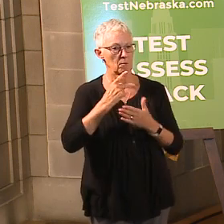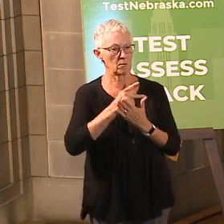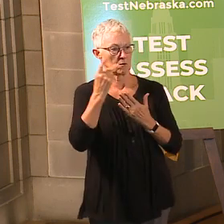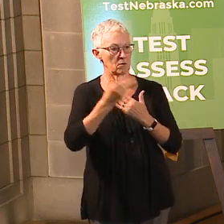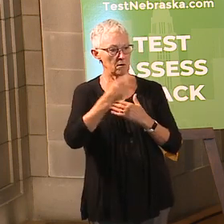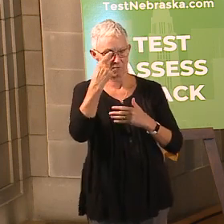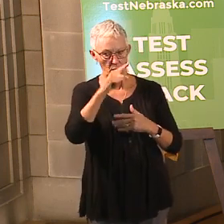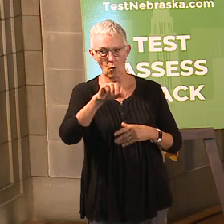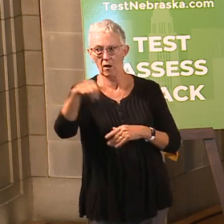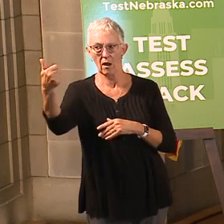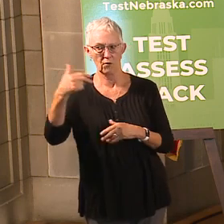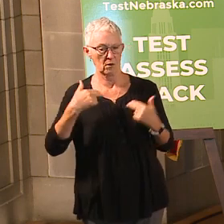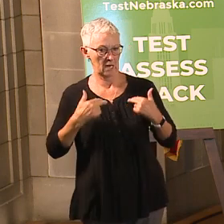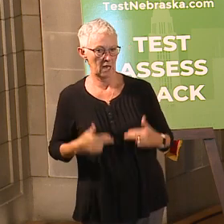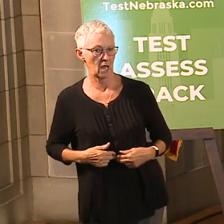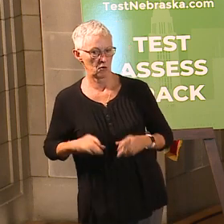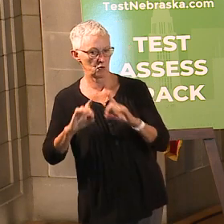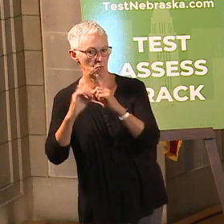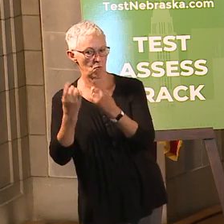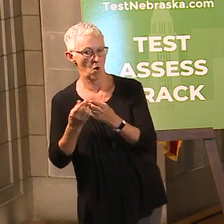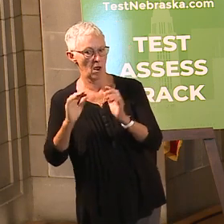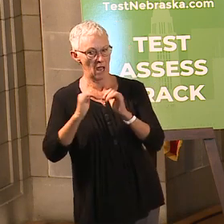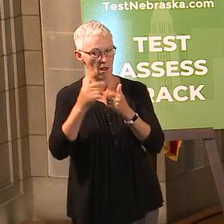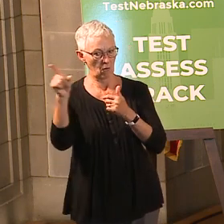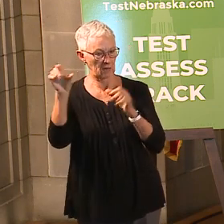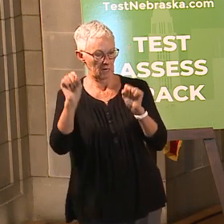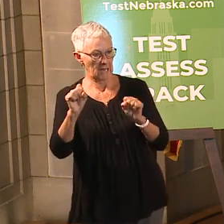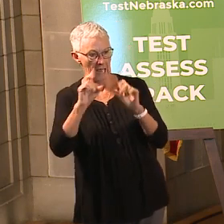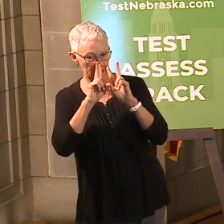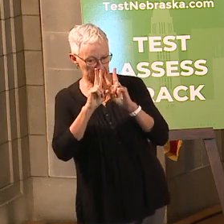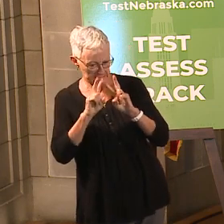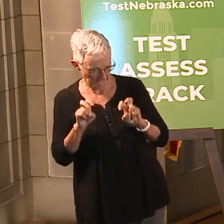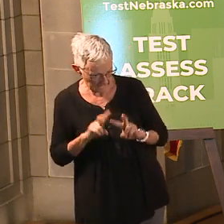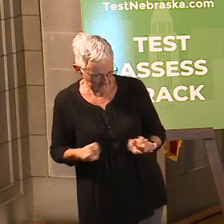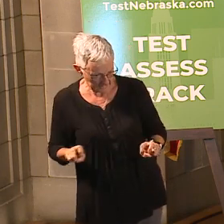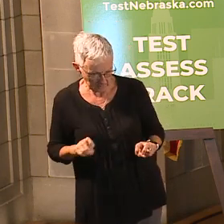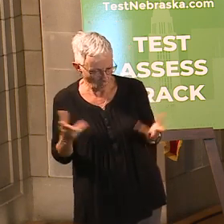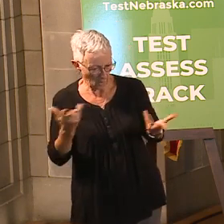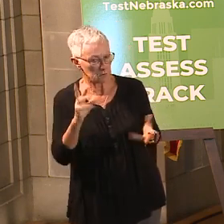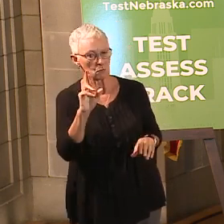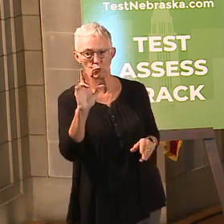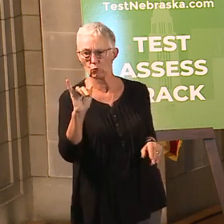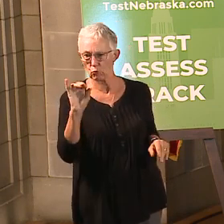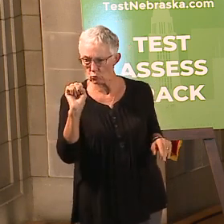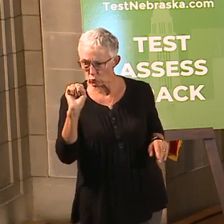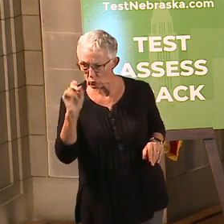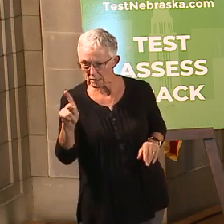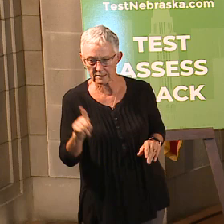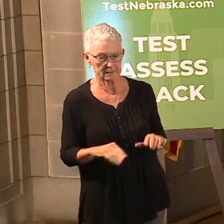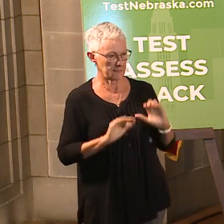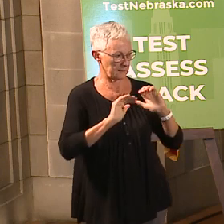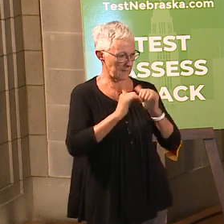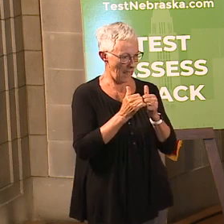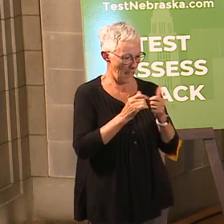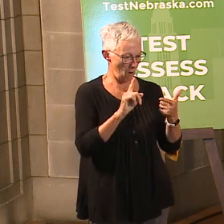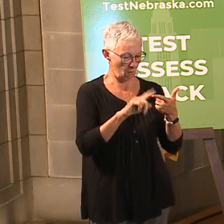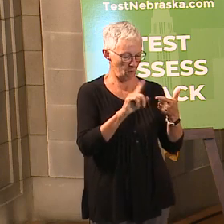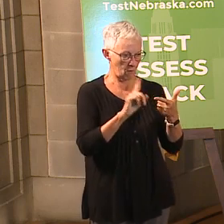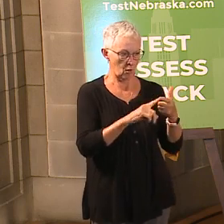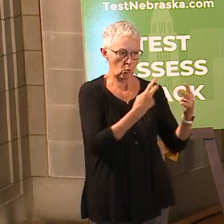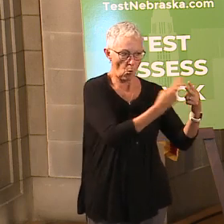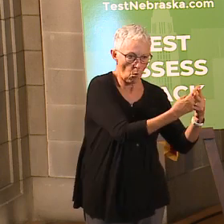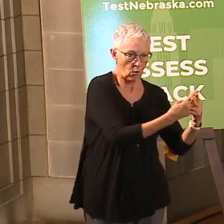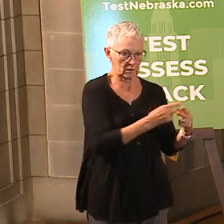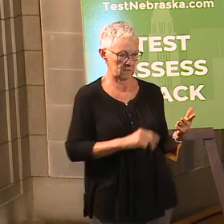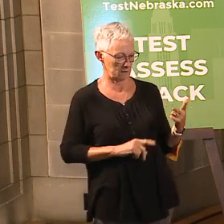Nebraska will be assessing risk and exposure and applying quarantine and isolation orders for school-age children.